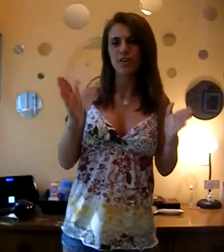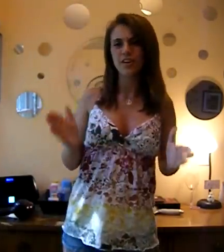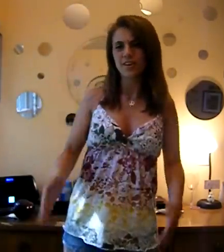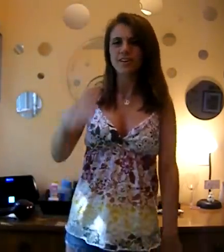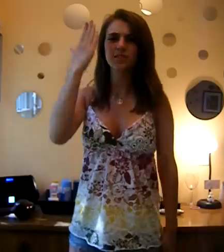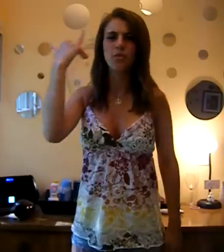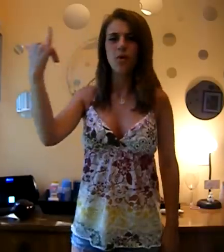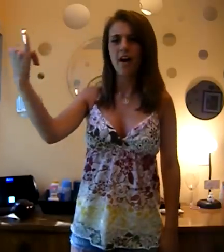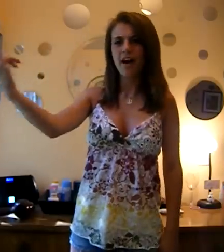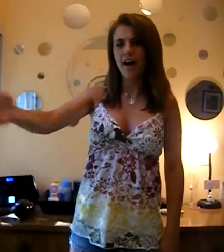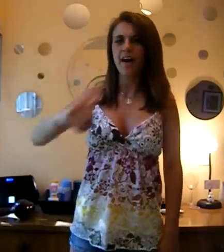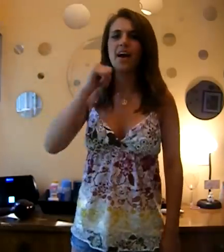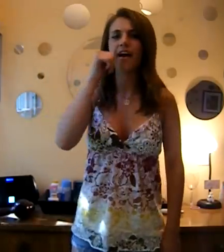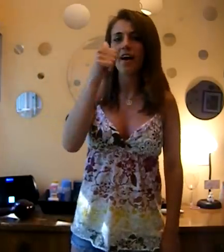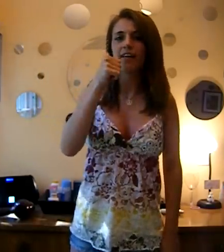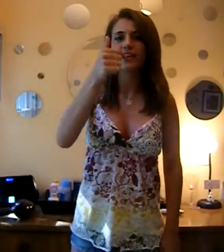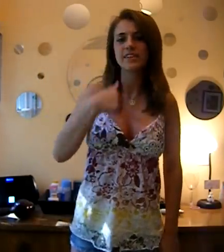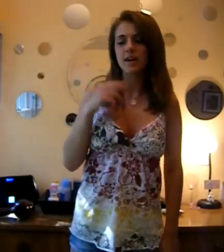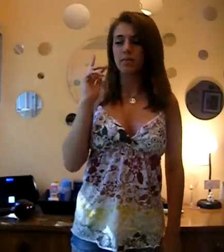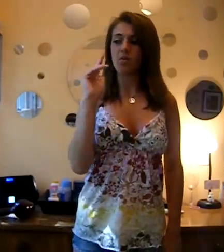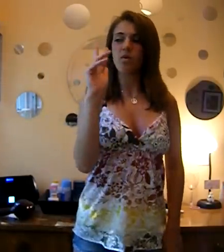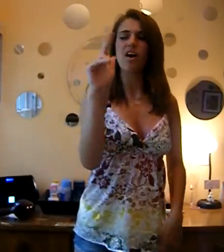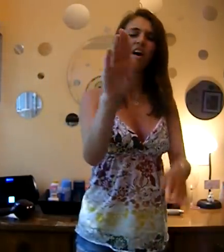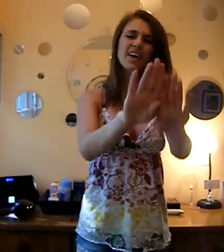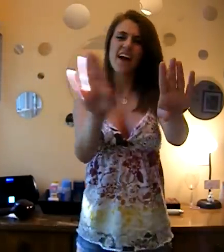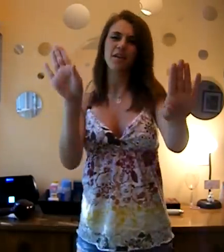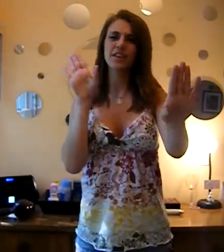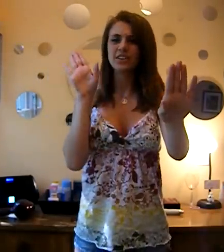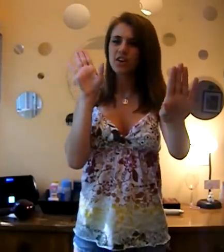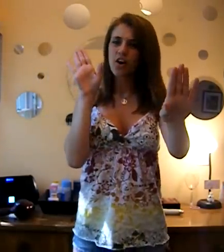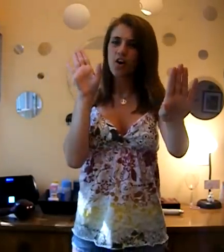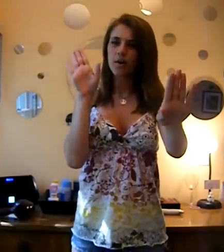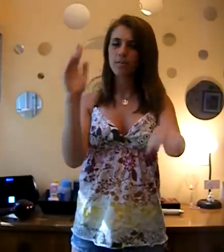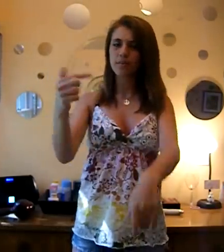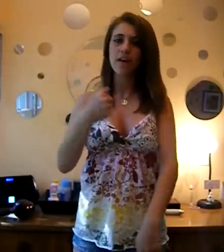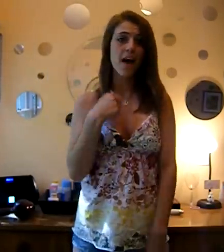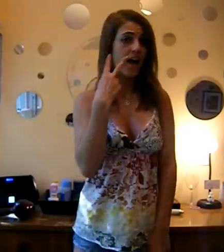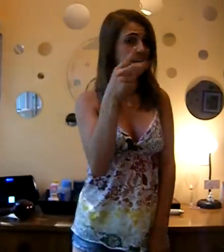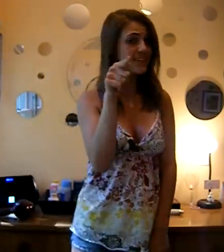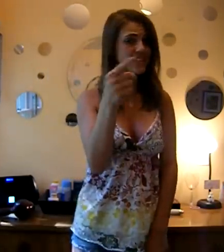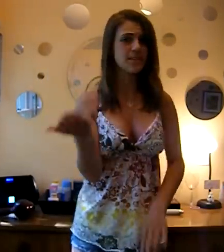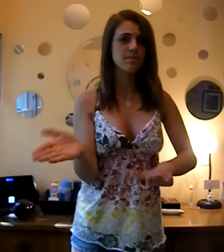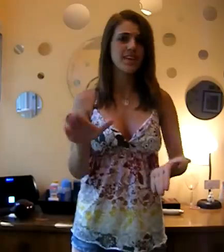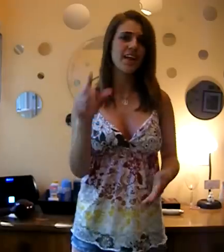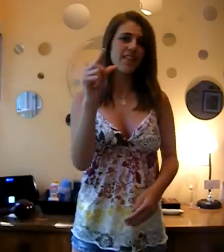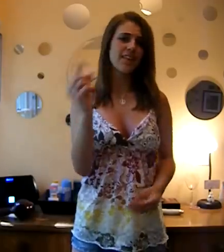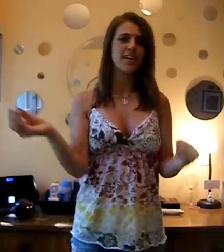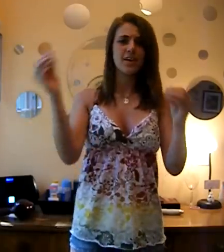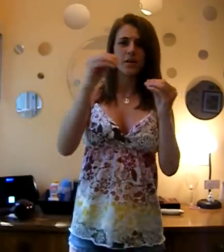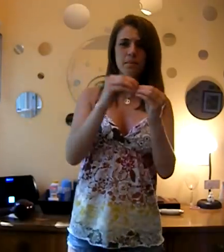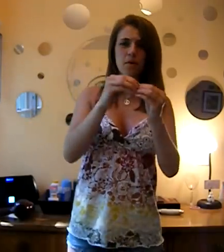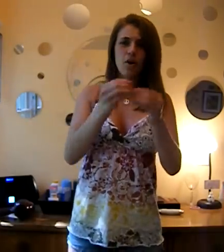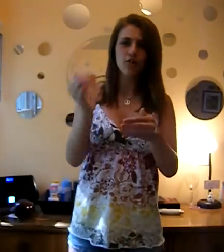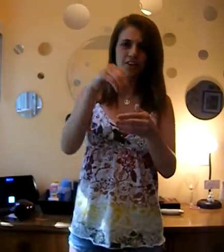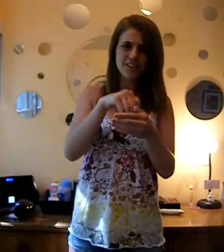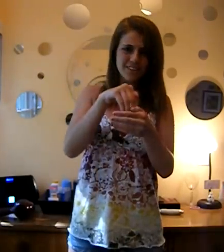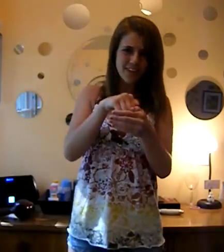reason why, every time I walk out the door, I see him die a little more inside.